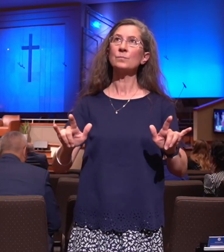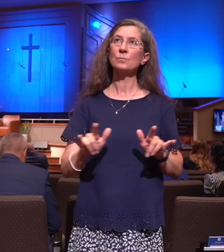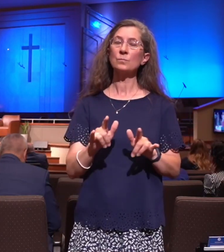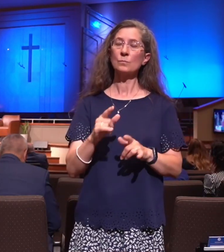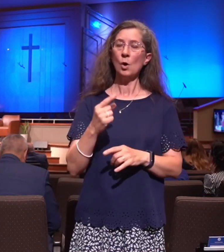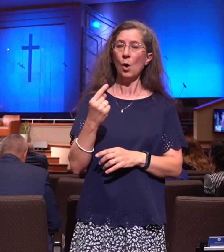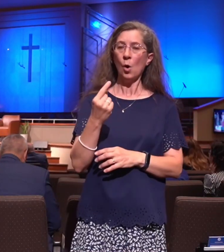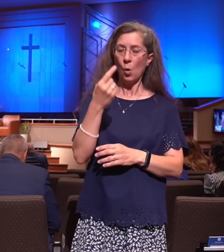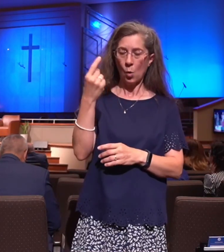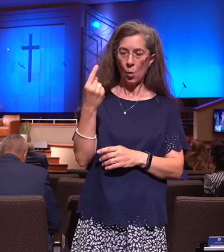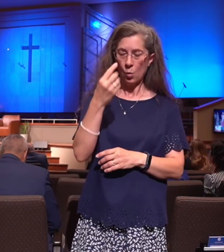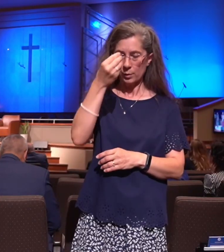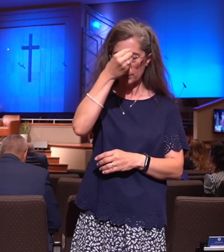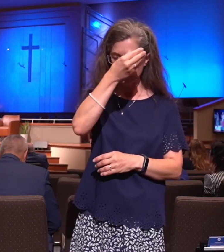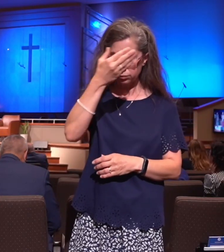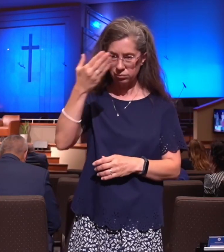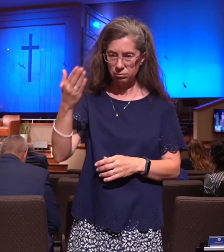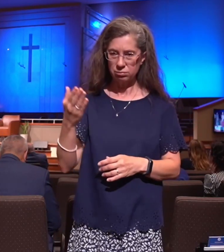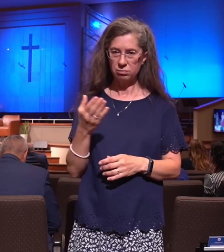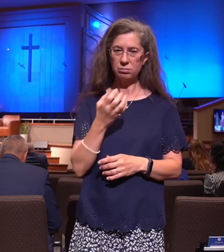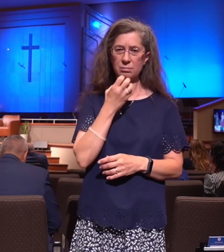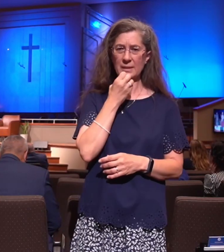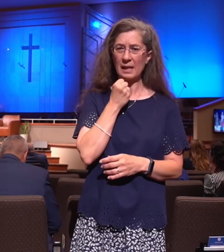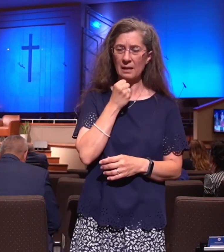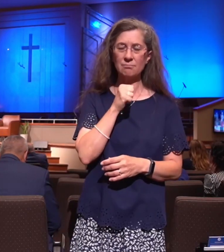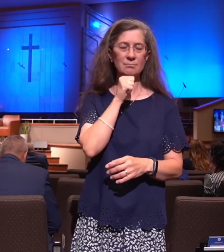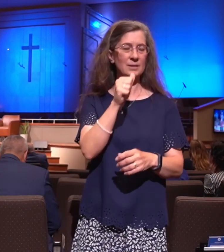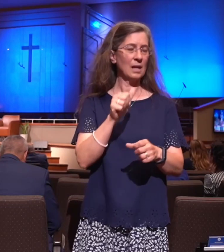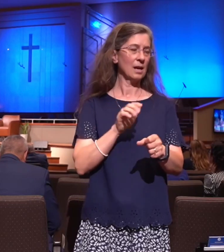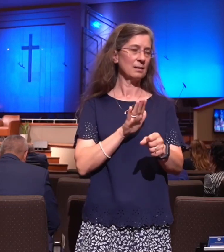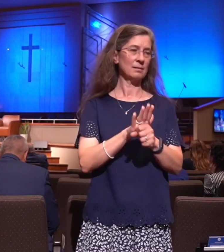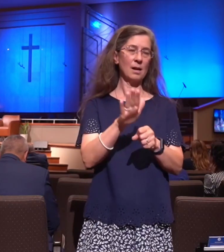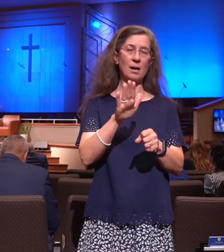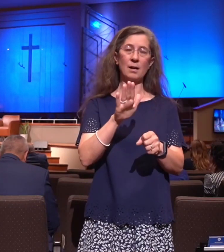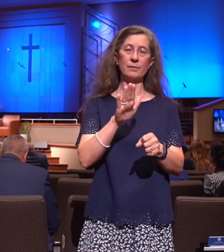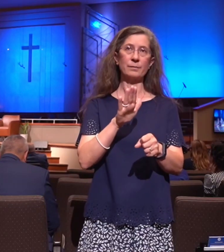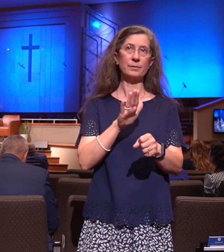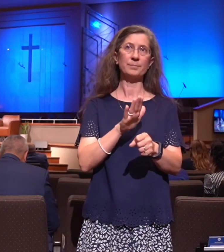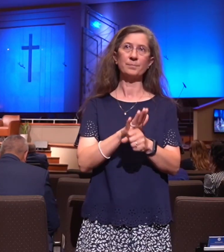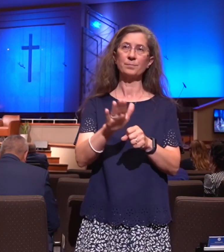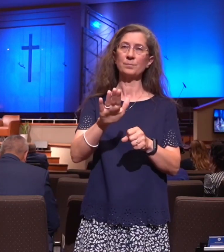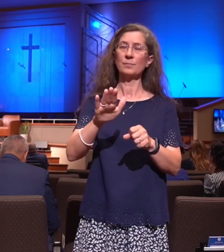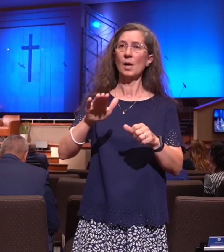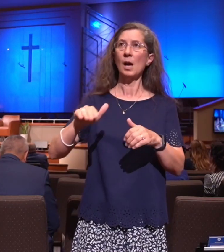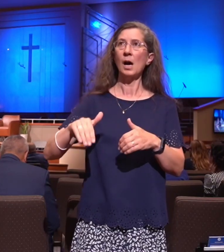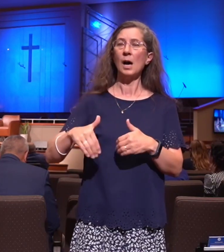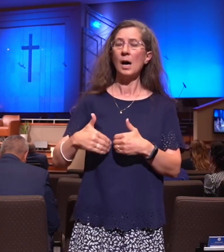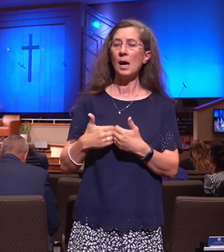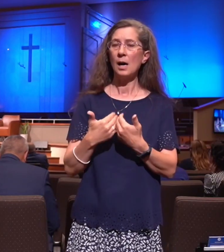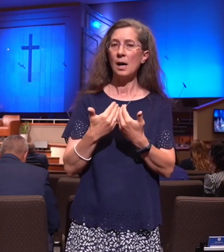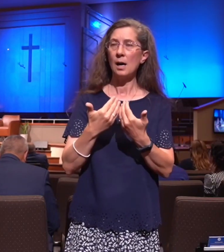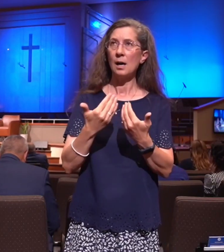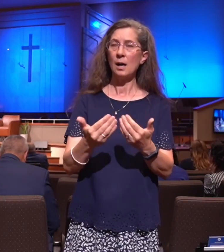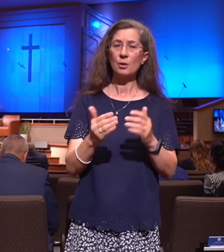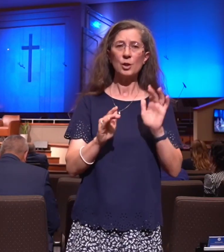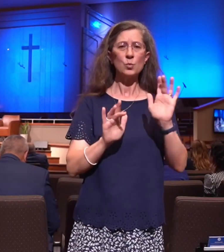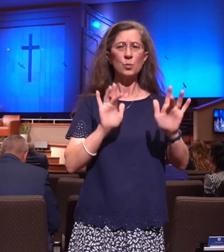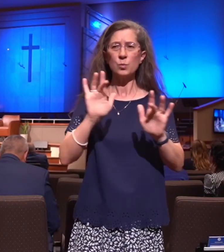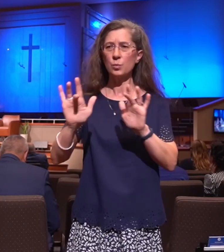care will never be enough. How can we reach a world